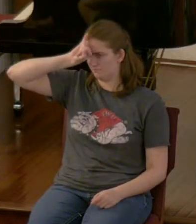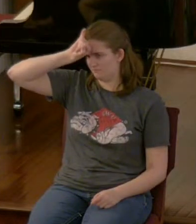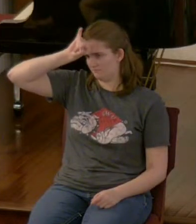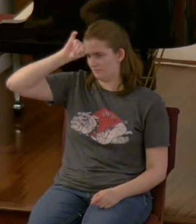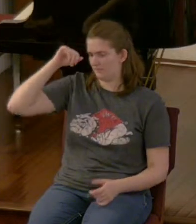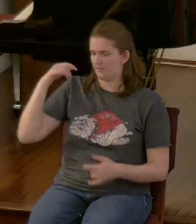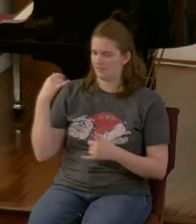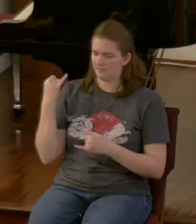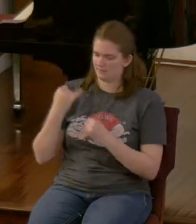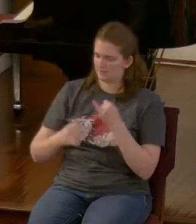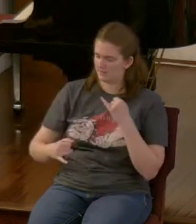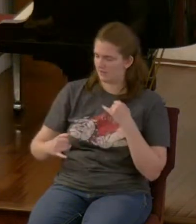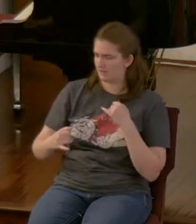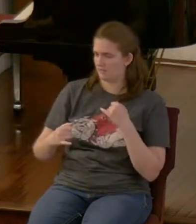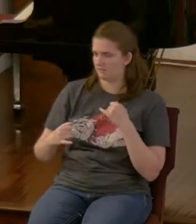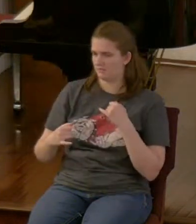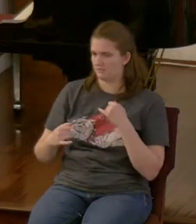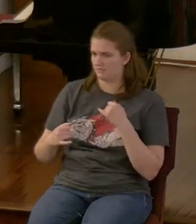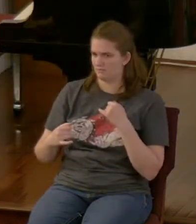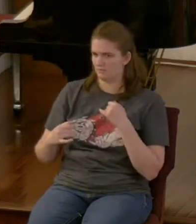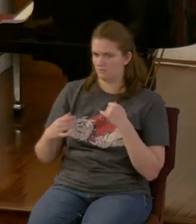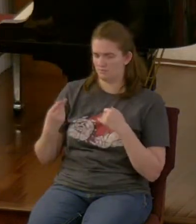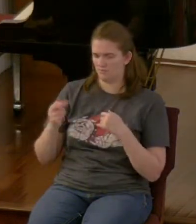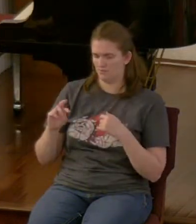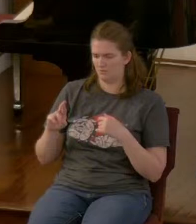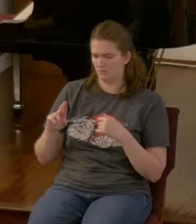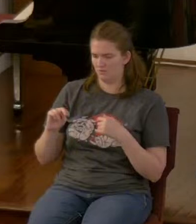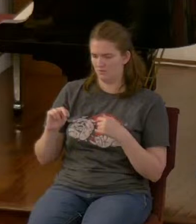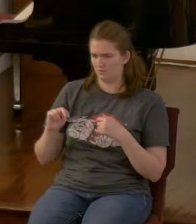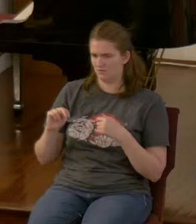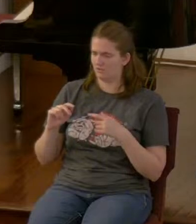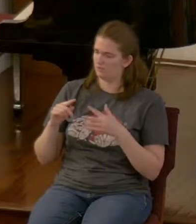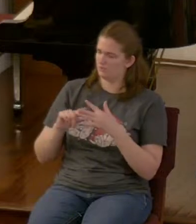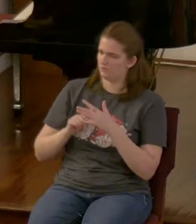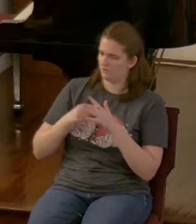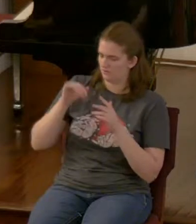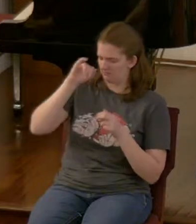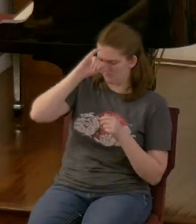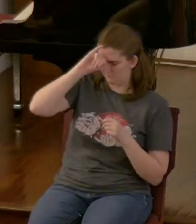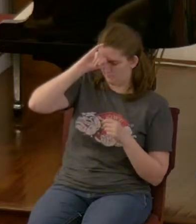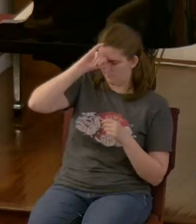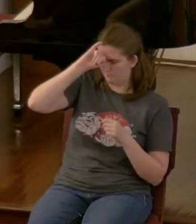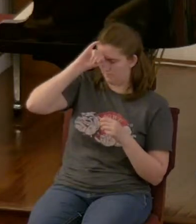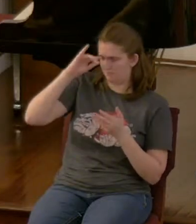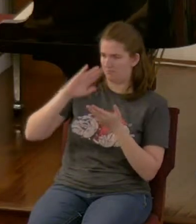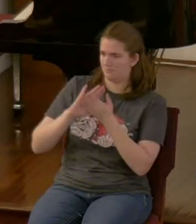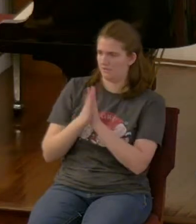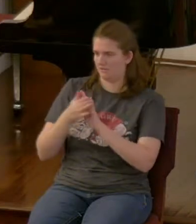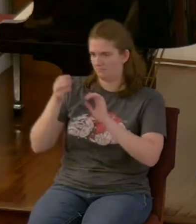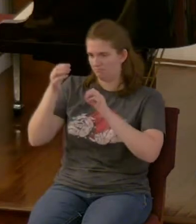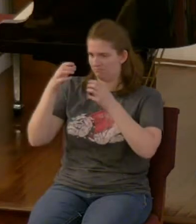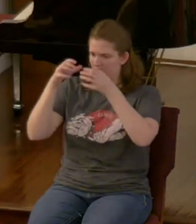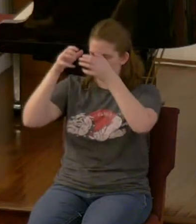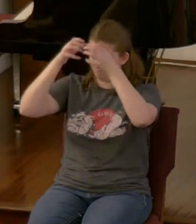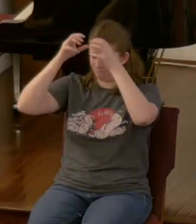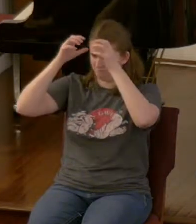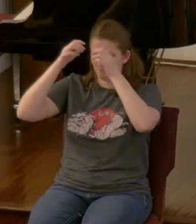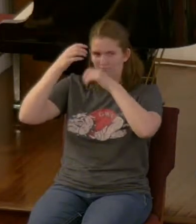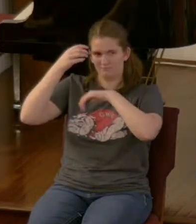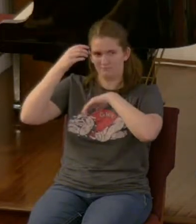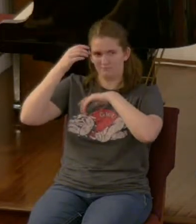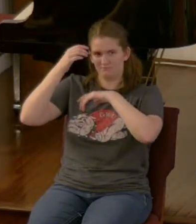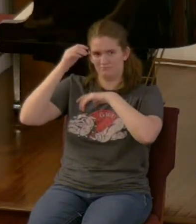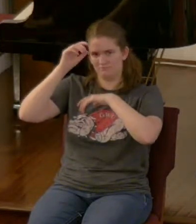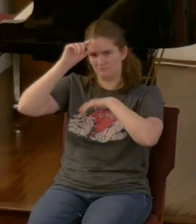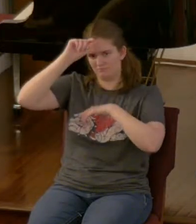that was larger than its associates larger than it started out small but it tore up three of the horns by its roots when